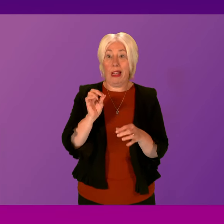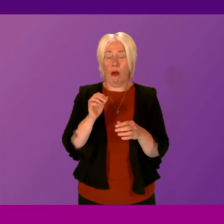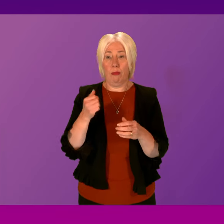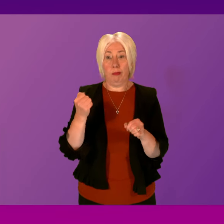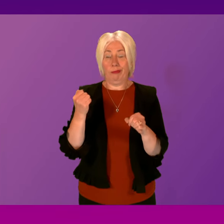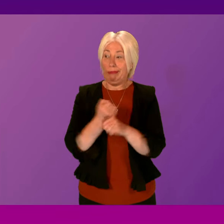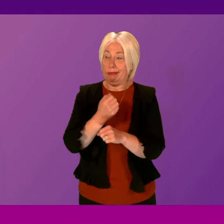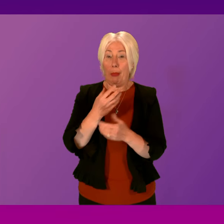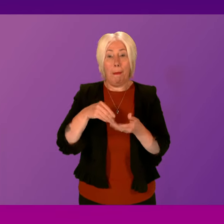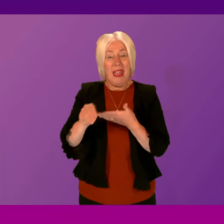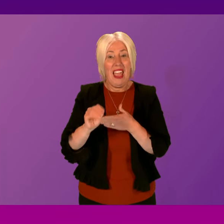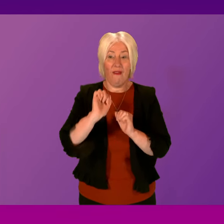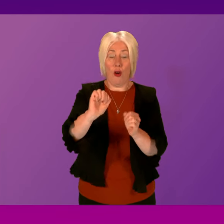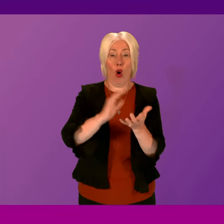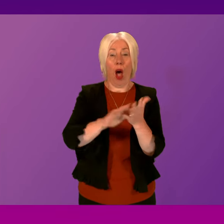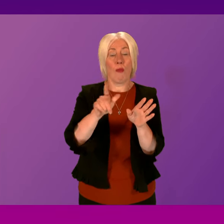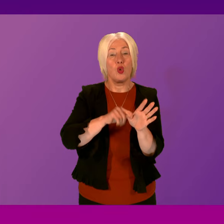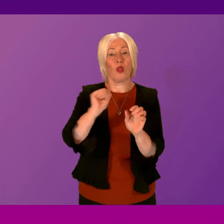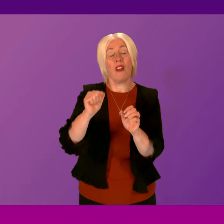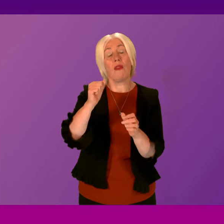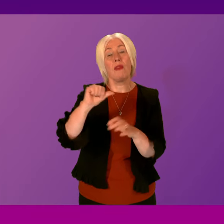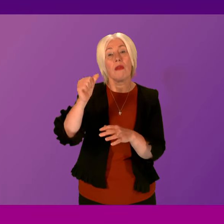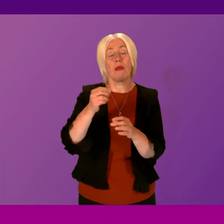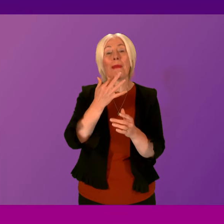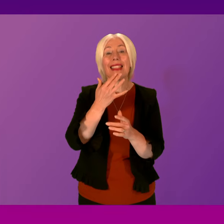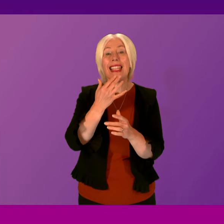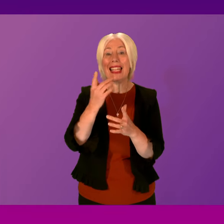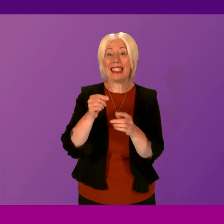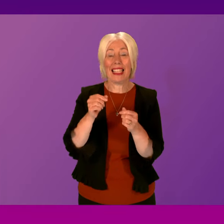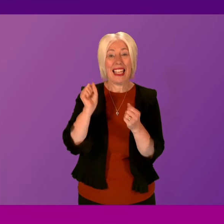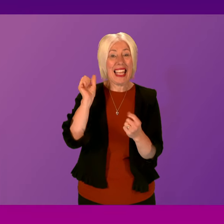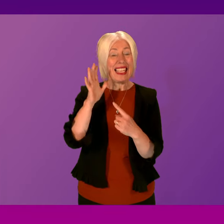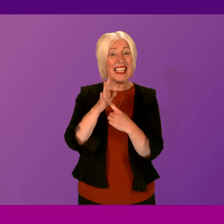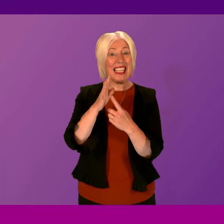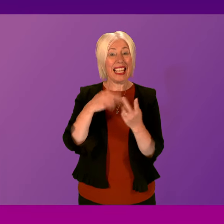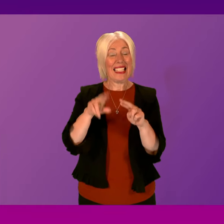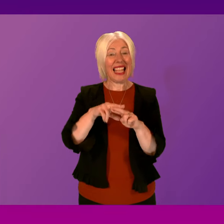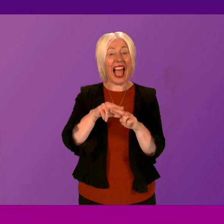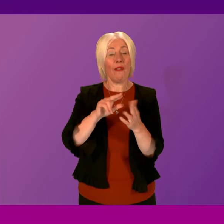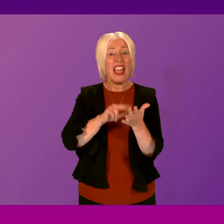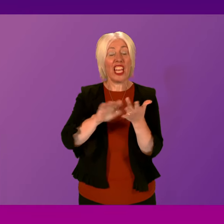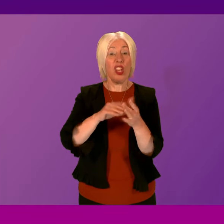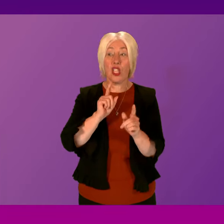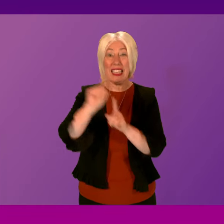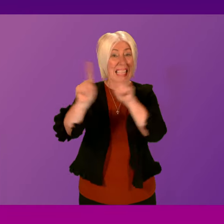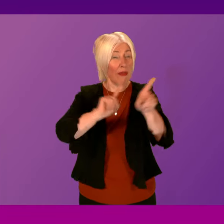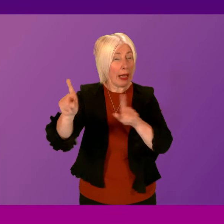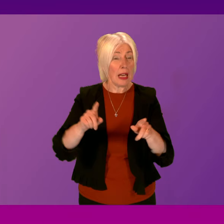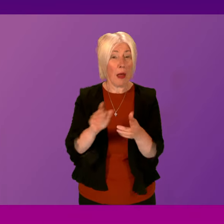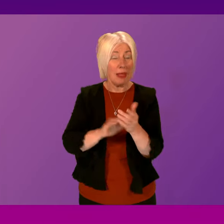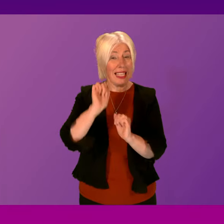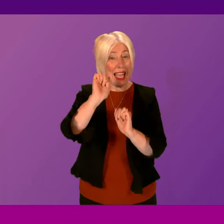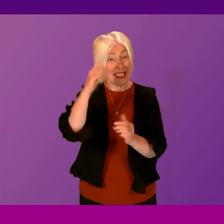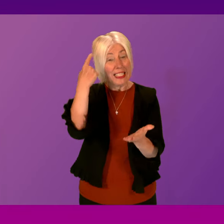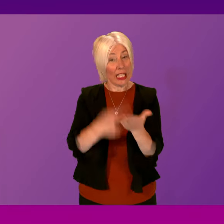Scottish businesses at a competitive disadvantage. He's driving key NHS staff away. And his decisions mean 1